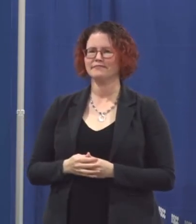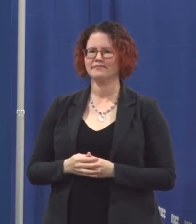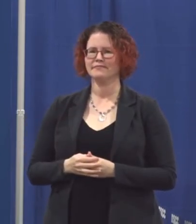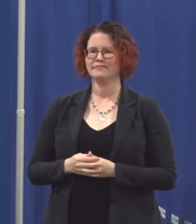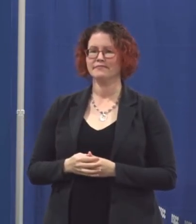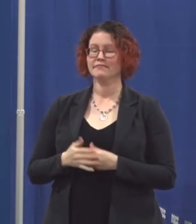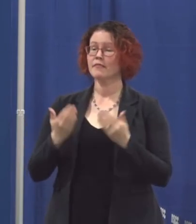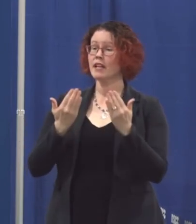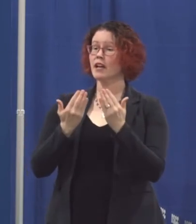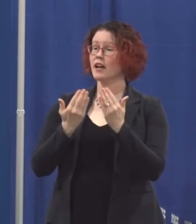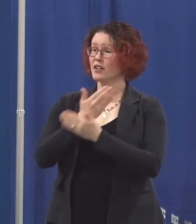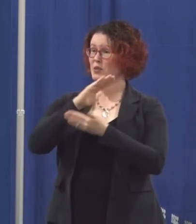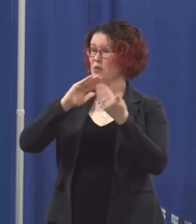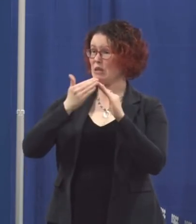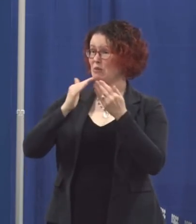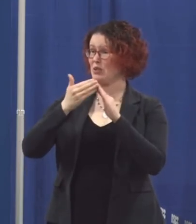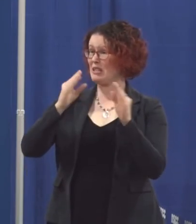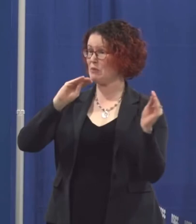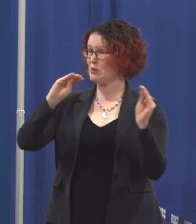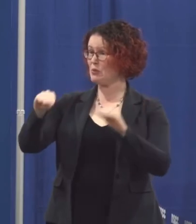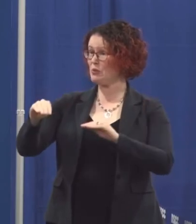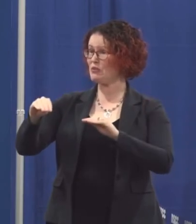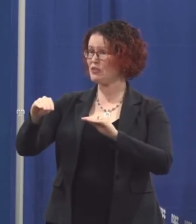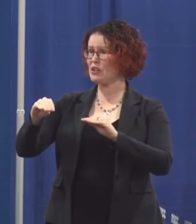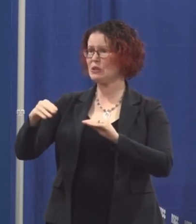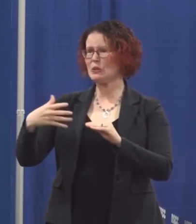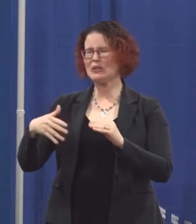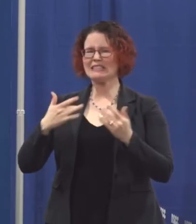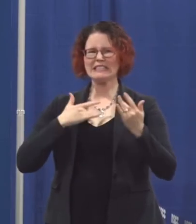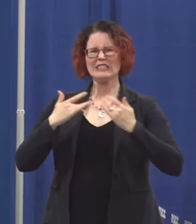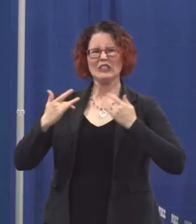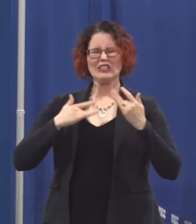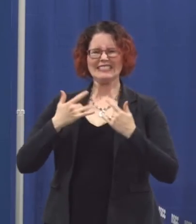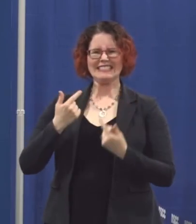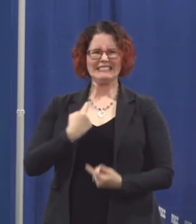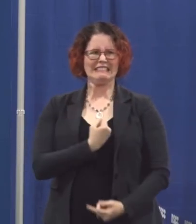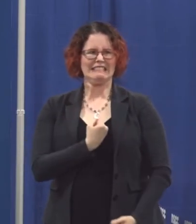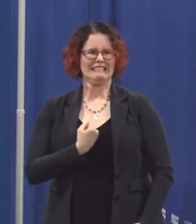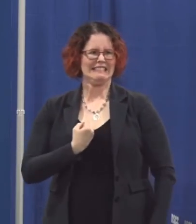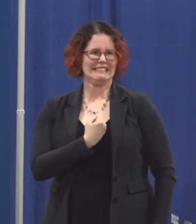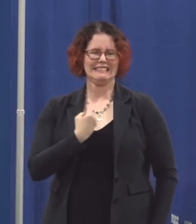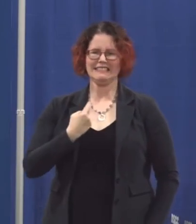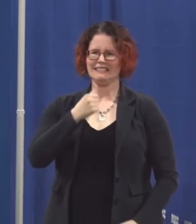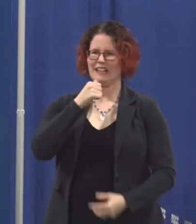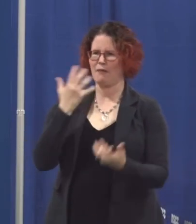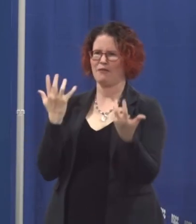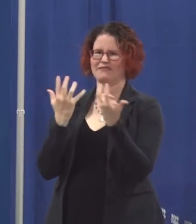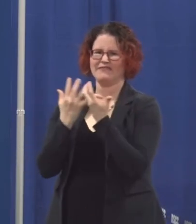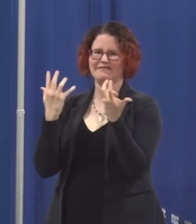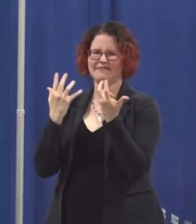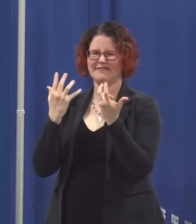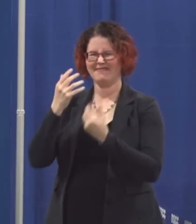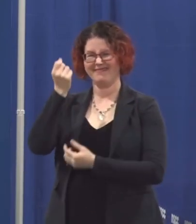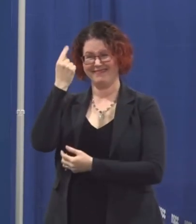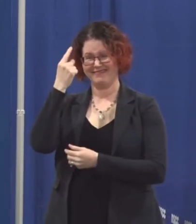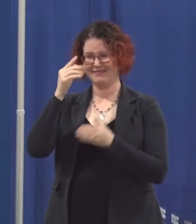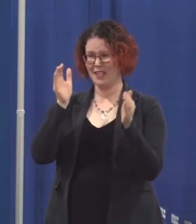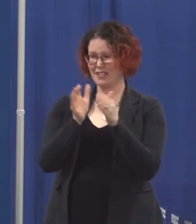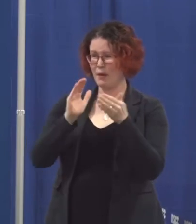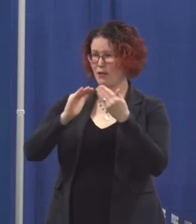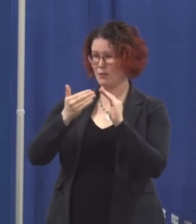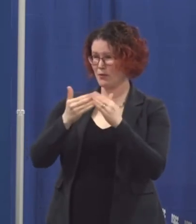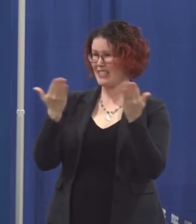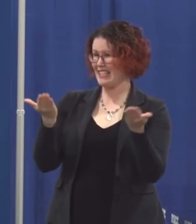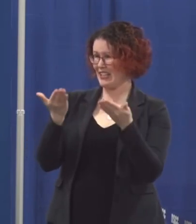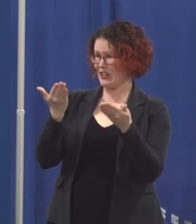community there's always a concern that you won't find your place in it especially in a small tight-knit community like here